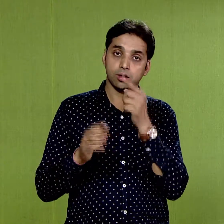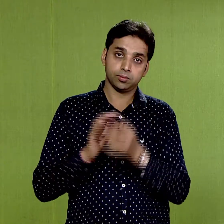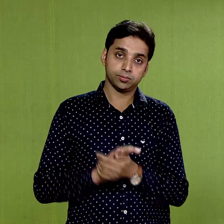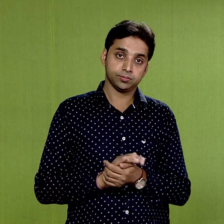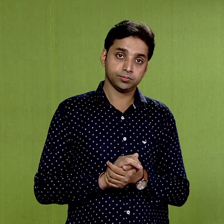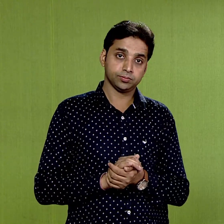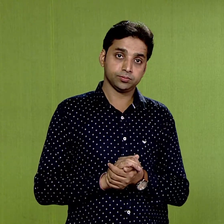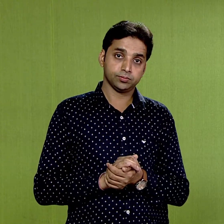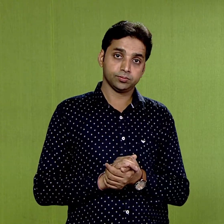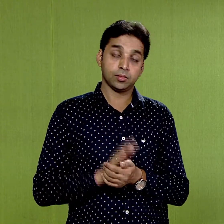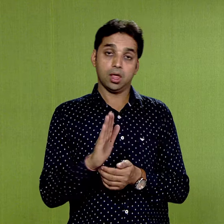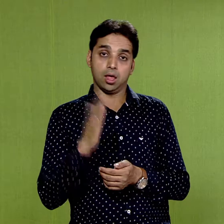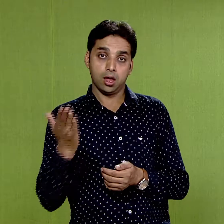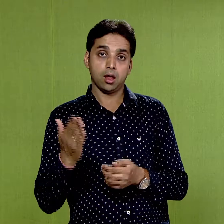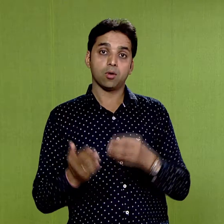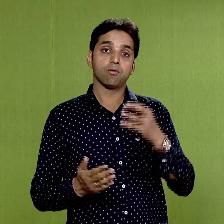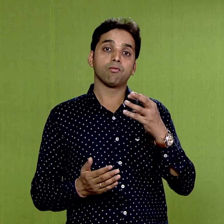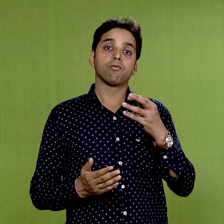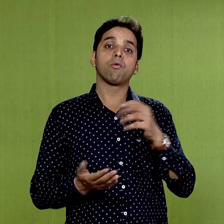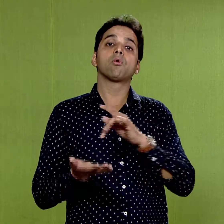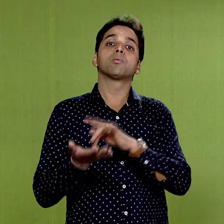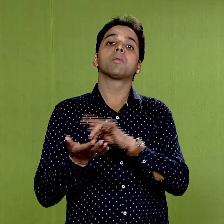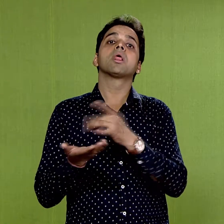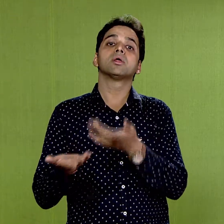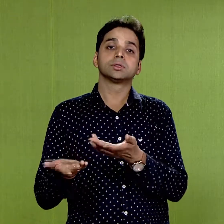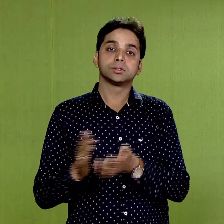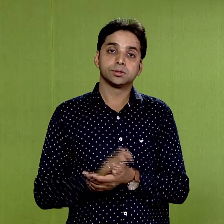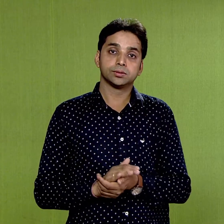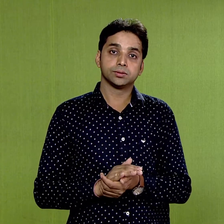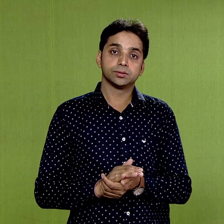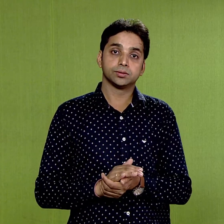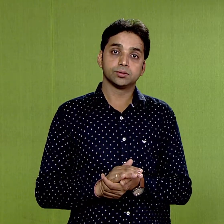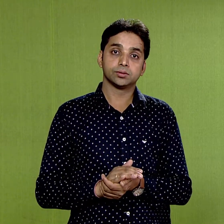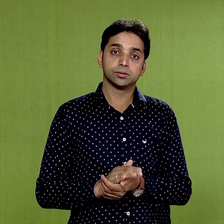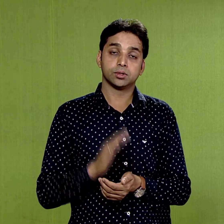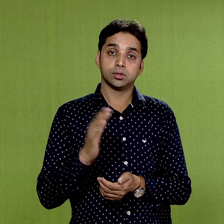and fourth place is Tirunalaipuram.